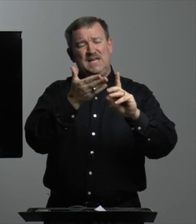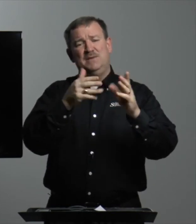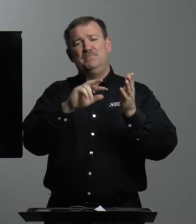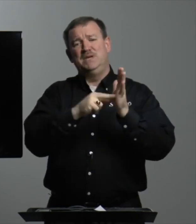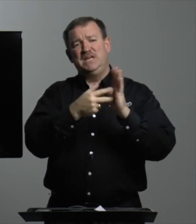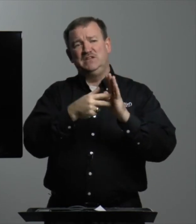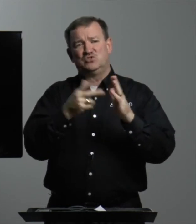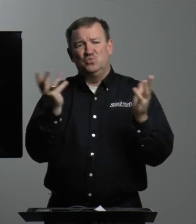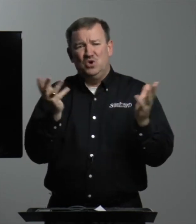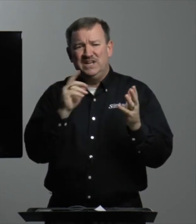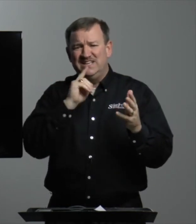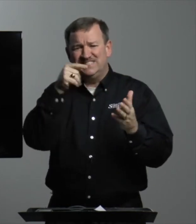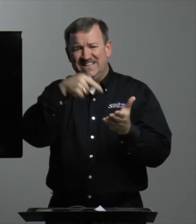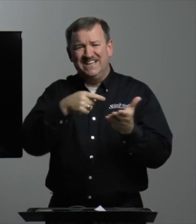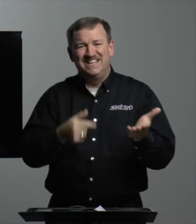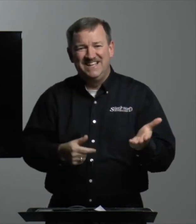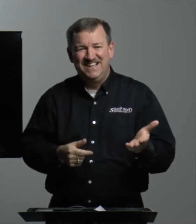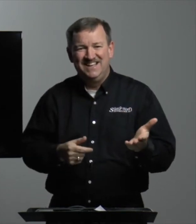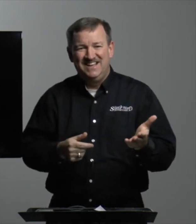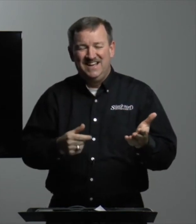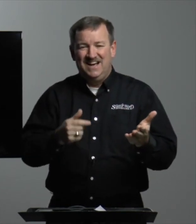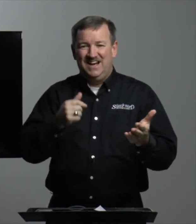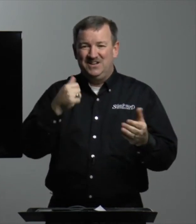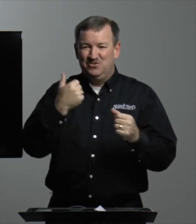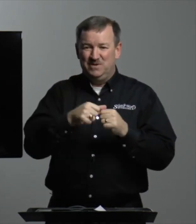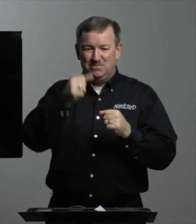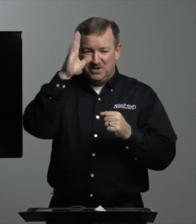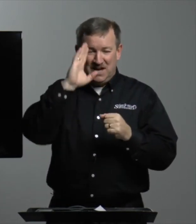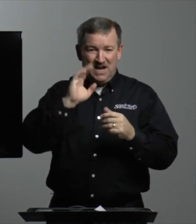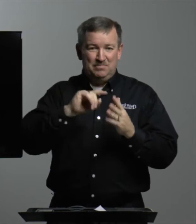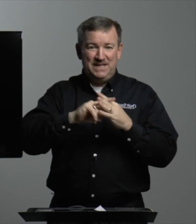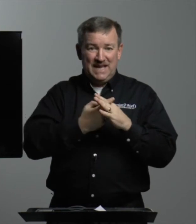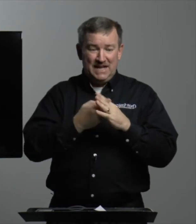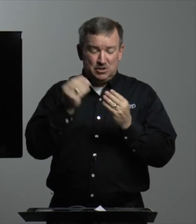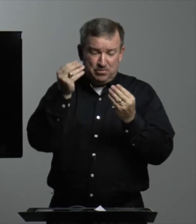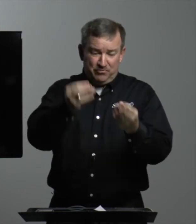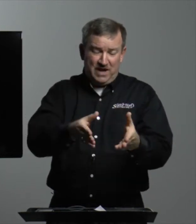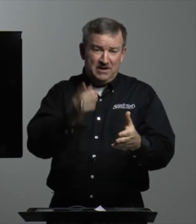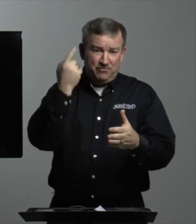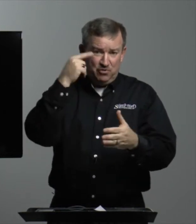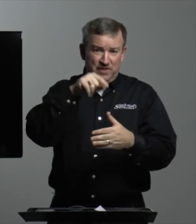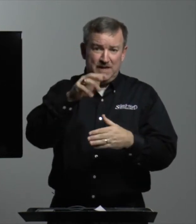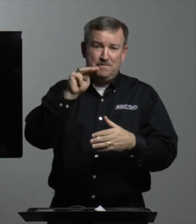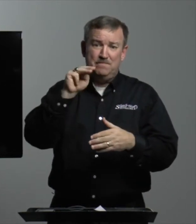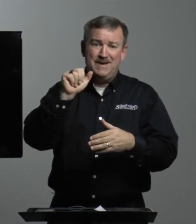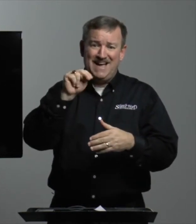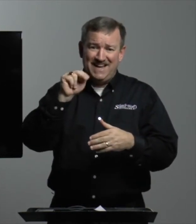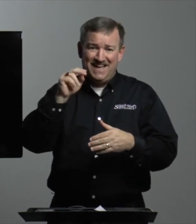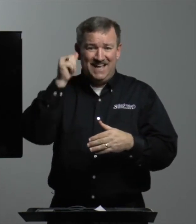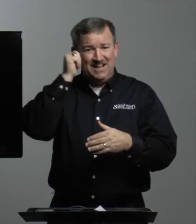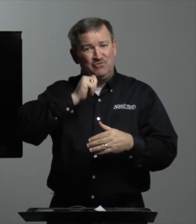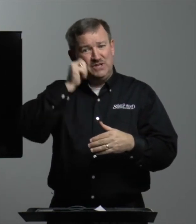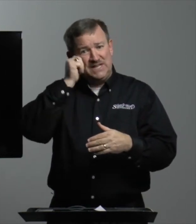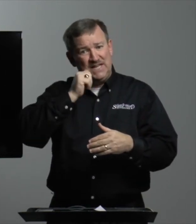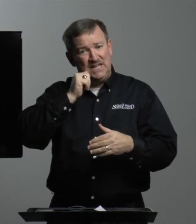it means what is it? You remember God began to provide for them manna every day